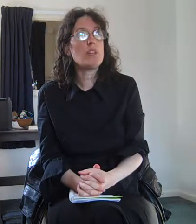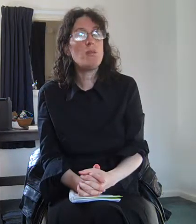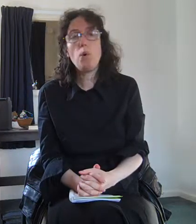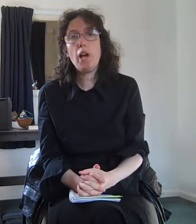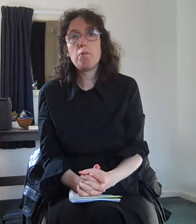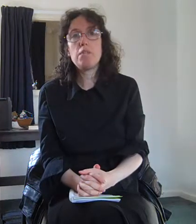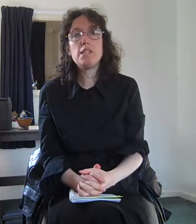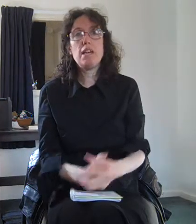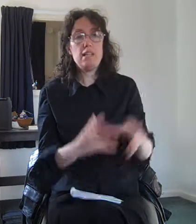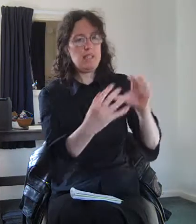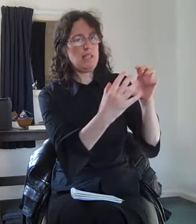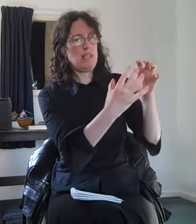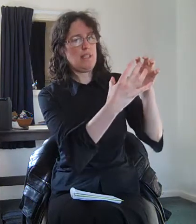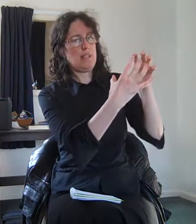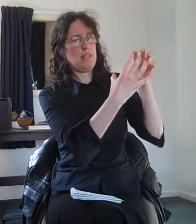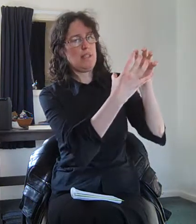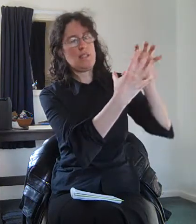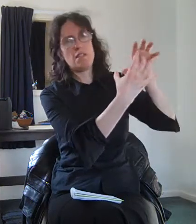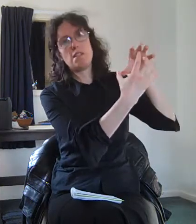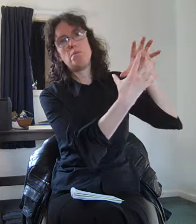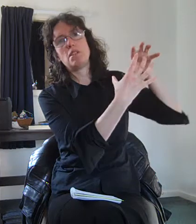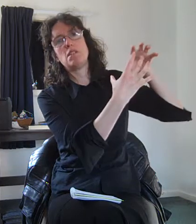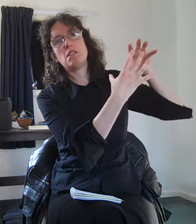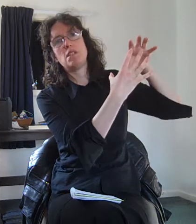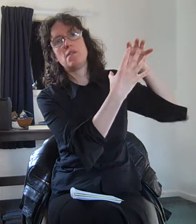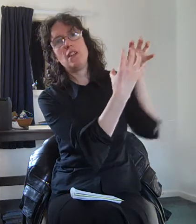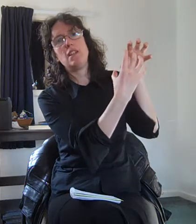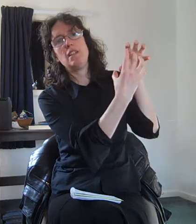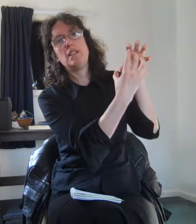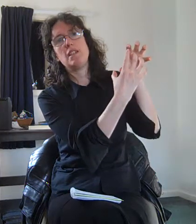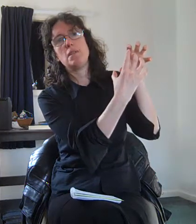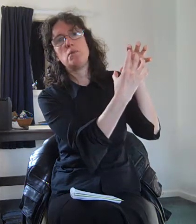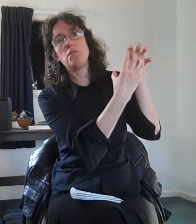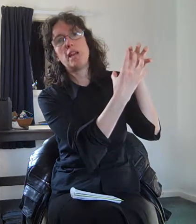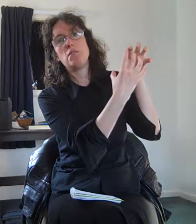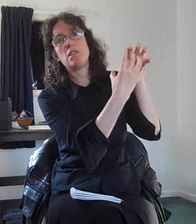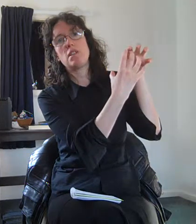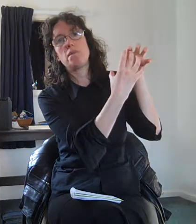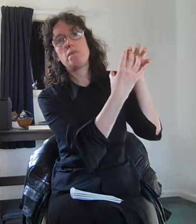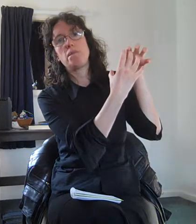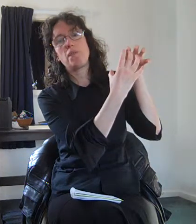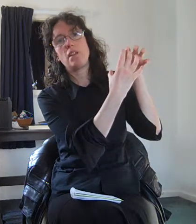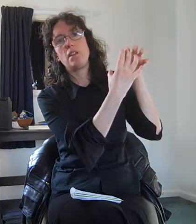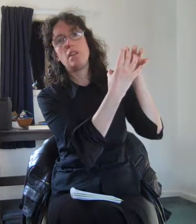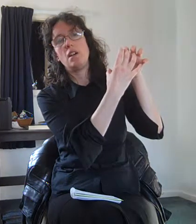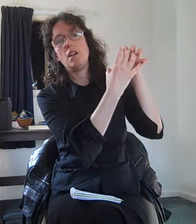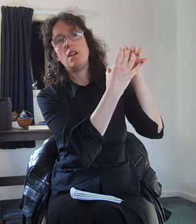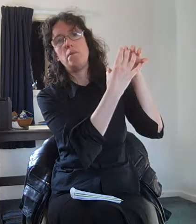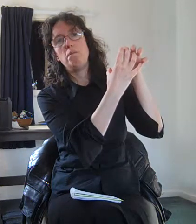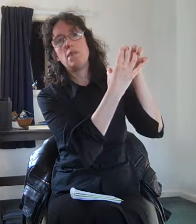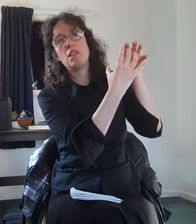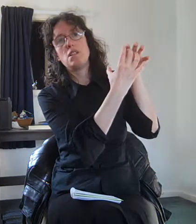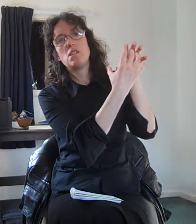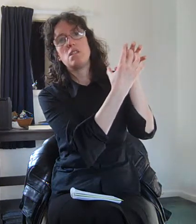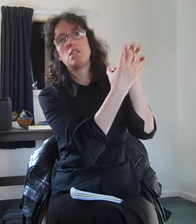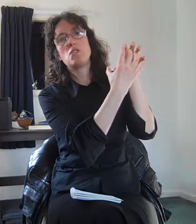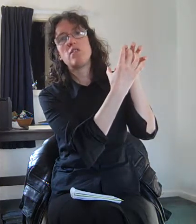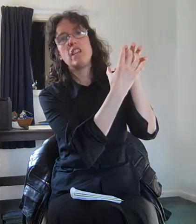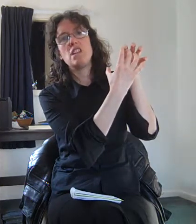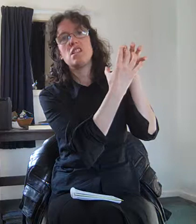What happens then is because of the muscles fattening the eyeball out the eyes sort of get